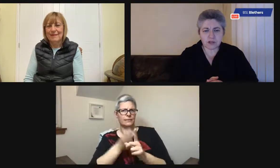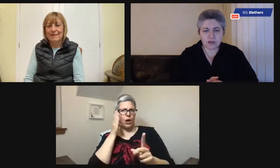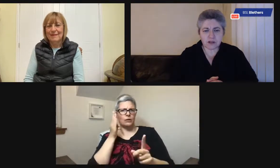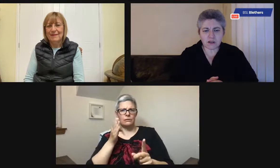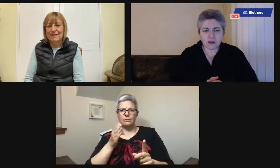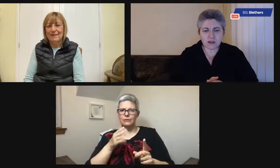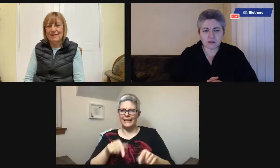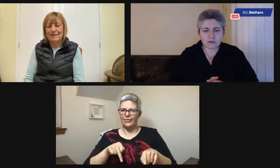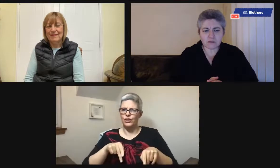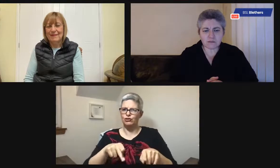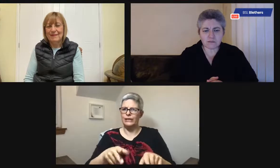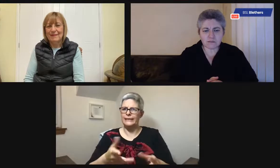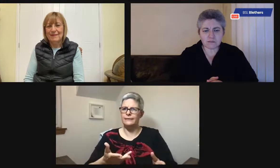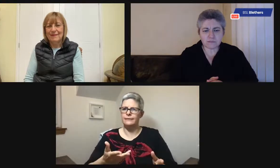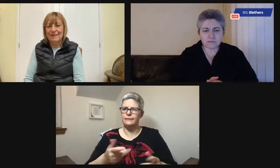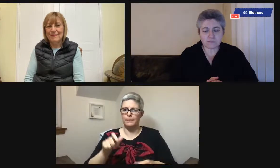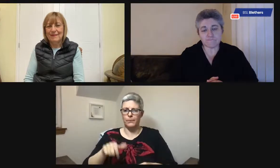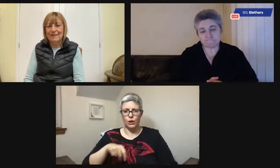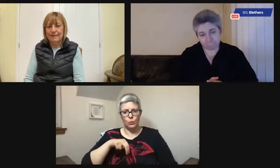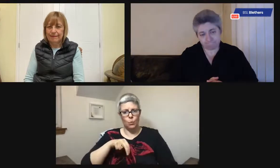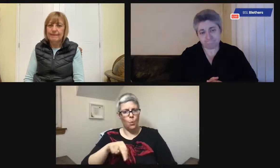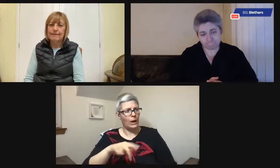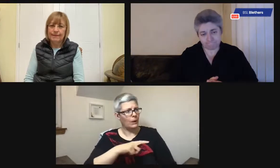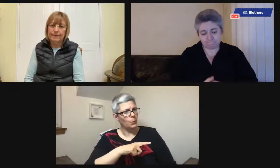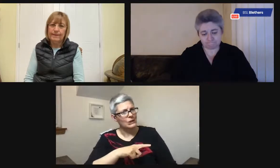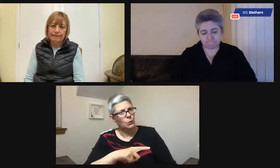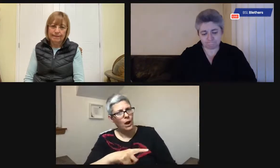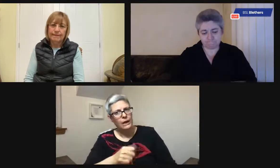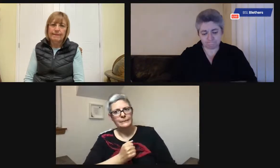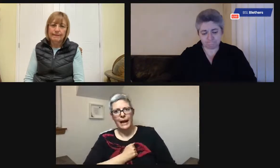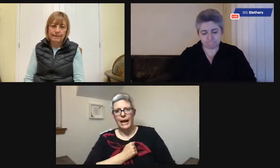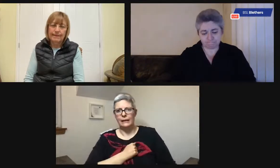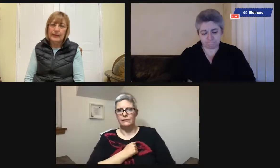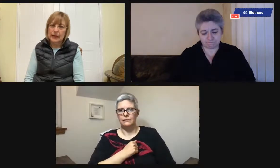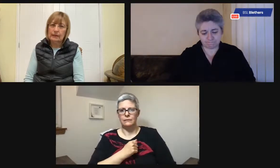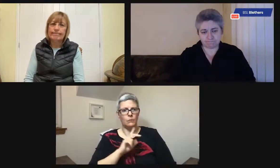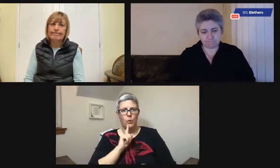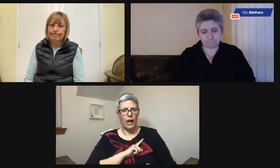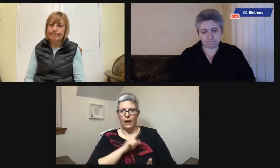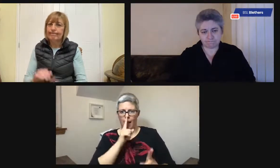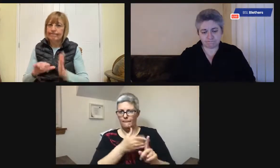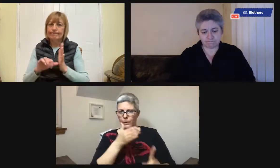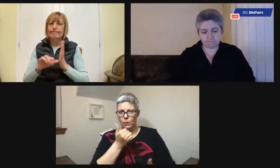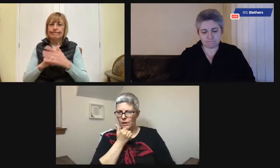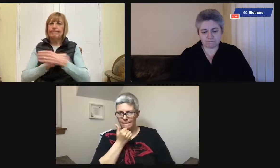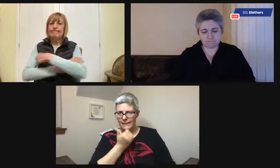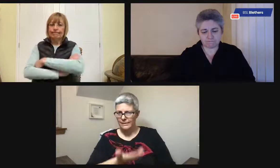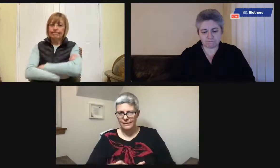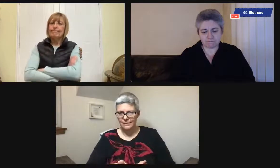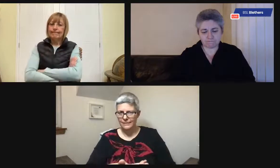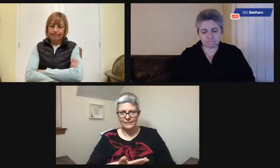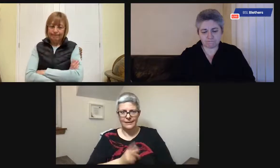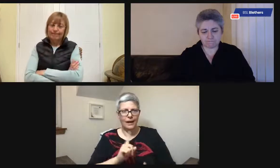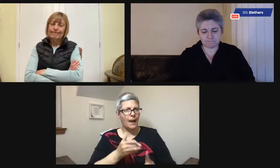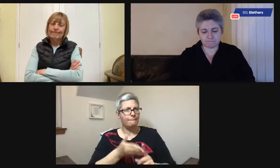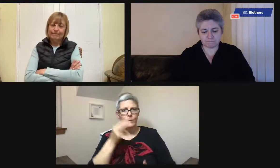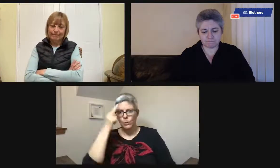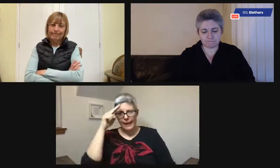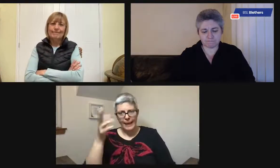home and how easy your home, how identifiable your home might be to the person with dementia